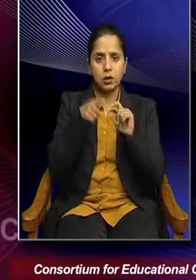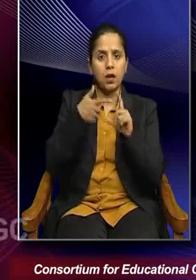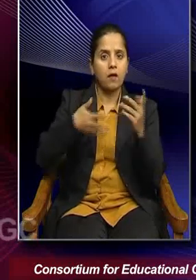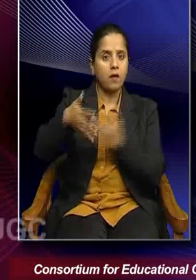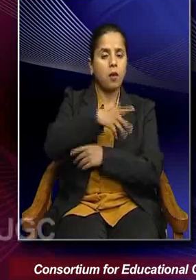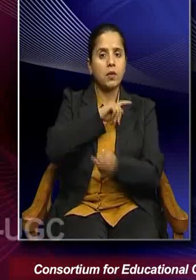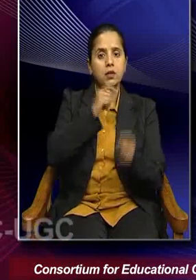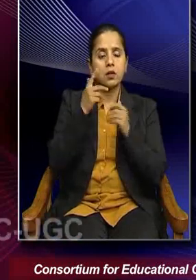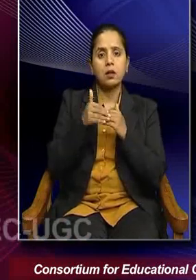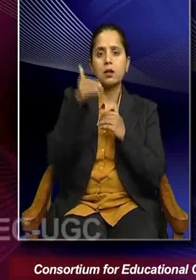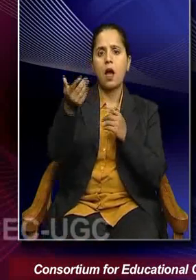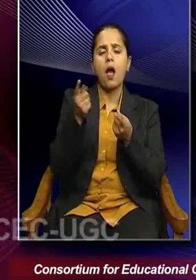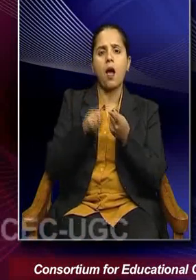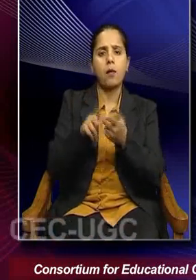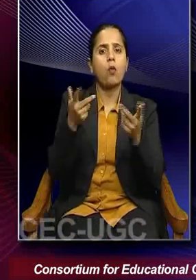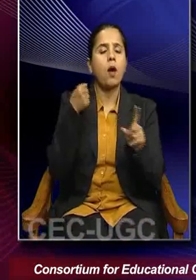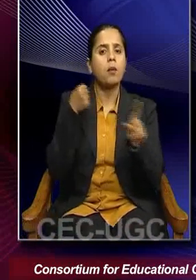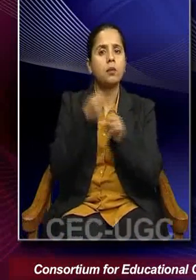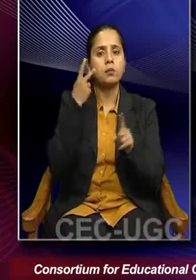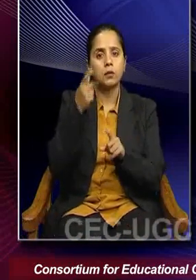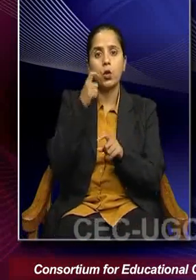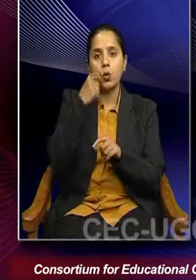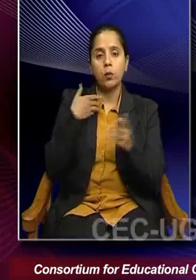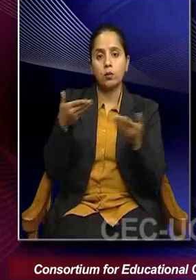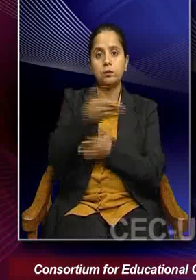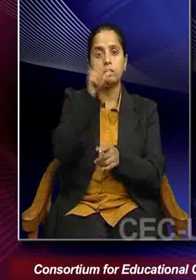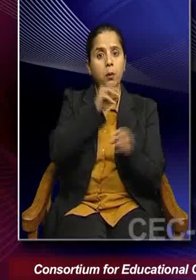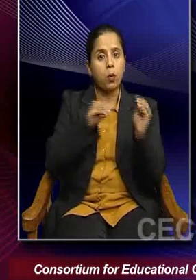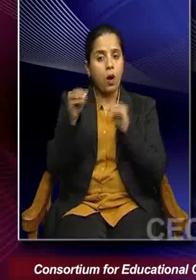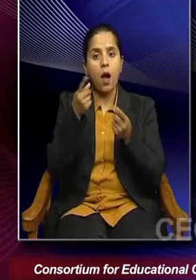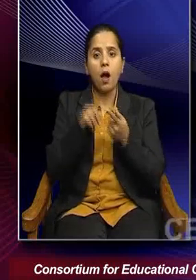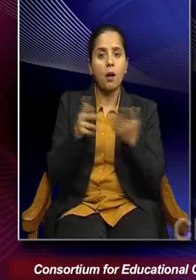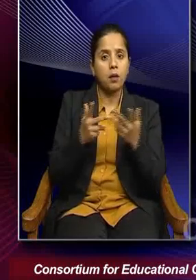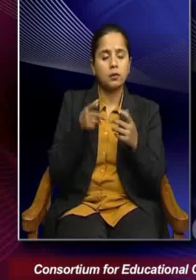changes are likely to impact human migration. This is a, it is a multifactorial